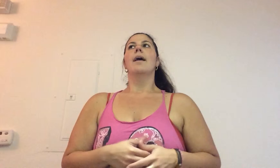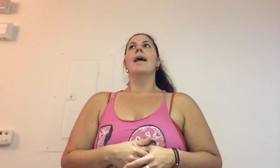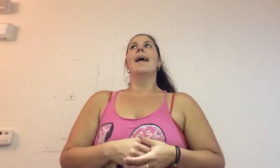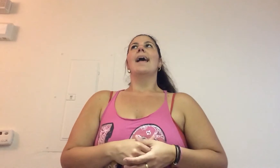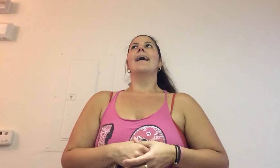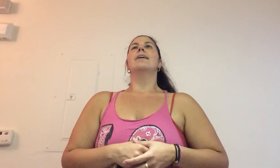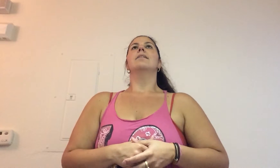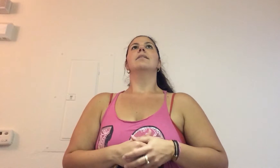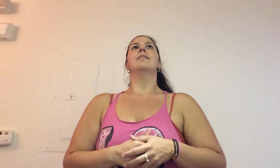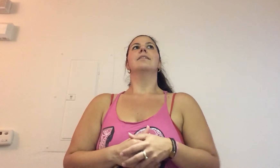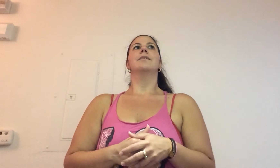And